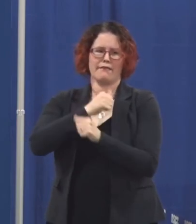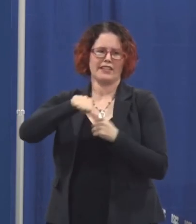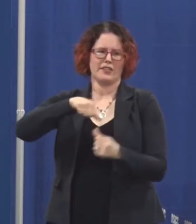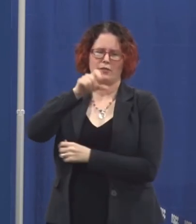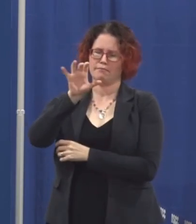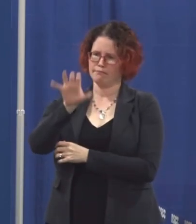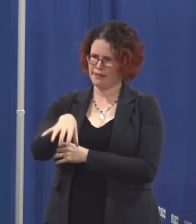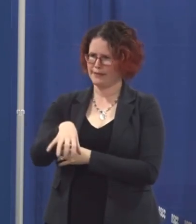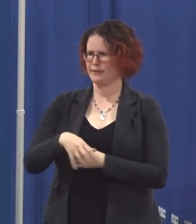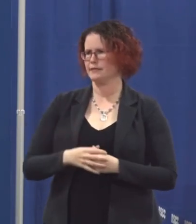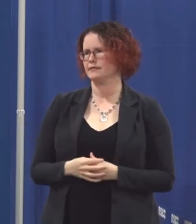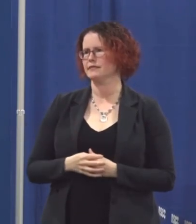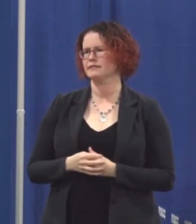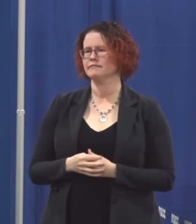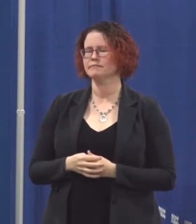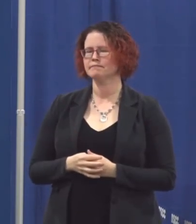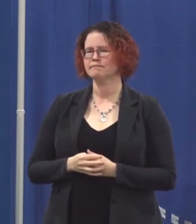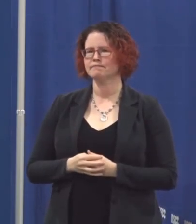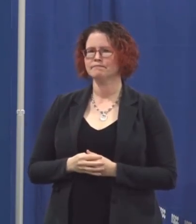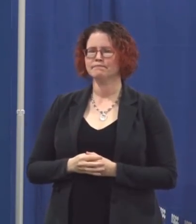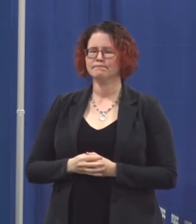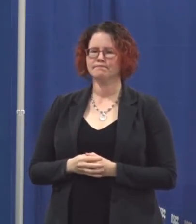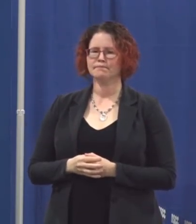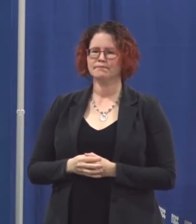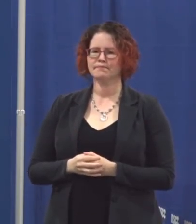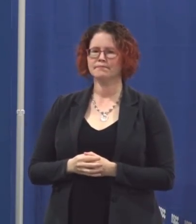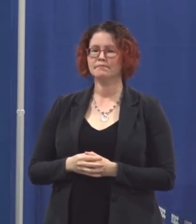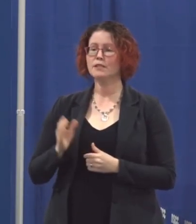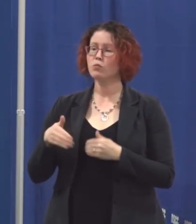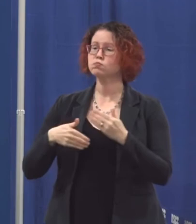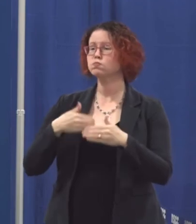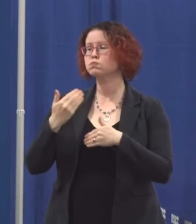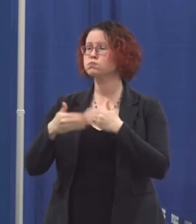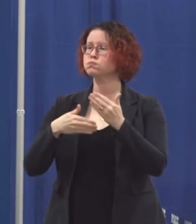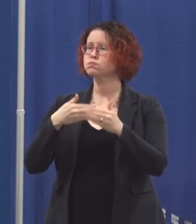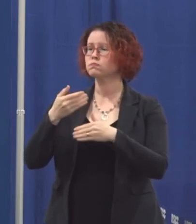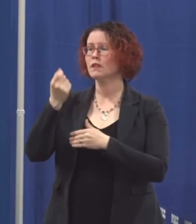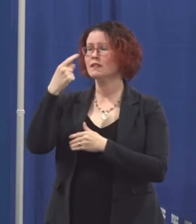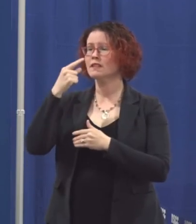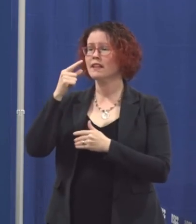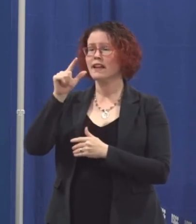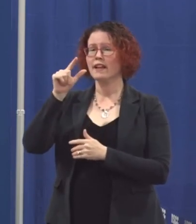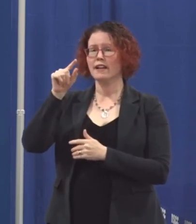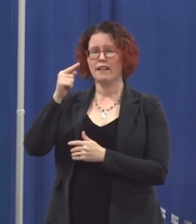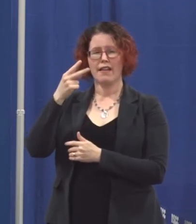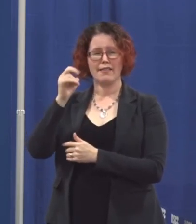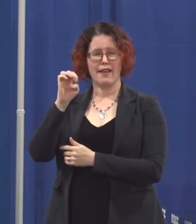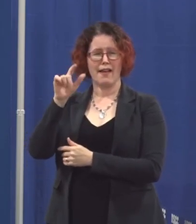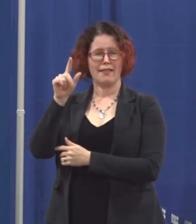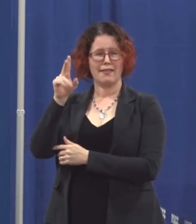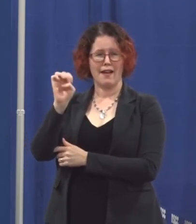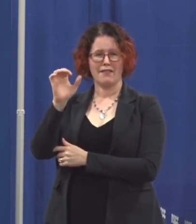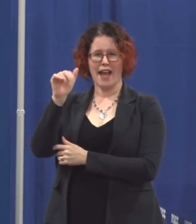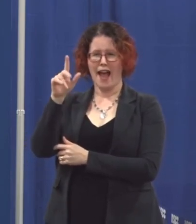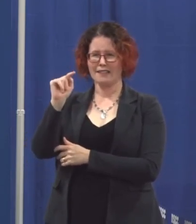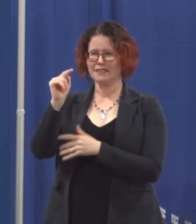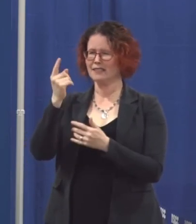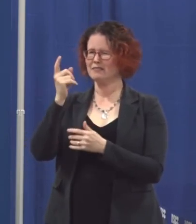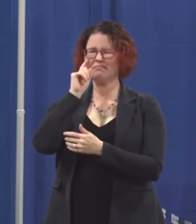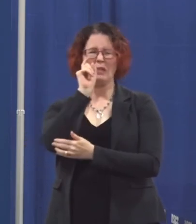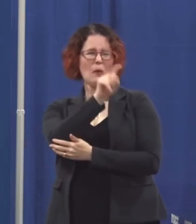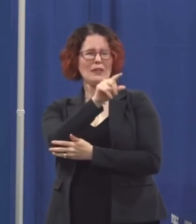however after a couple of weeks the pages of the love act blend in with the rest of the classroom